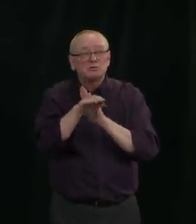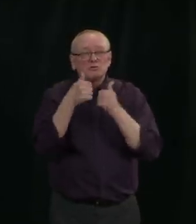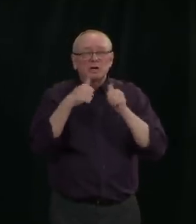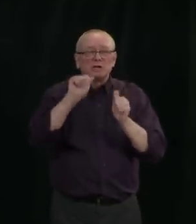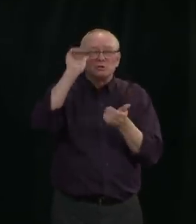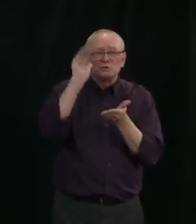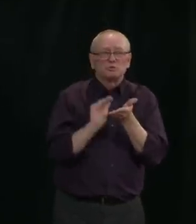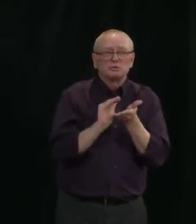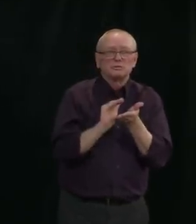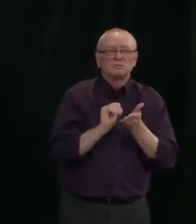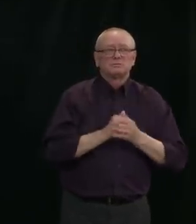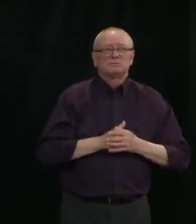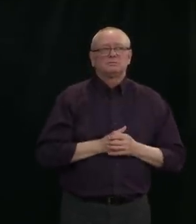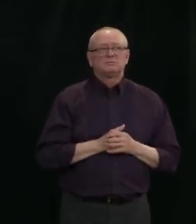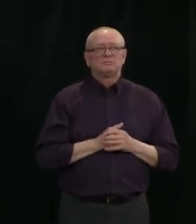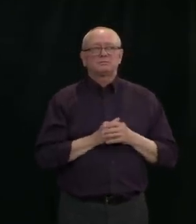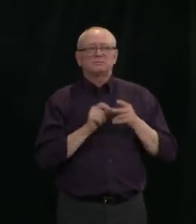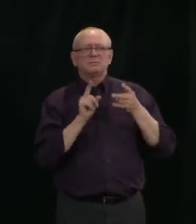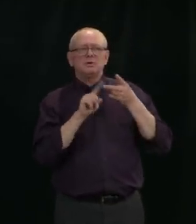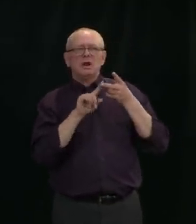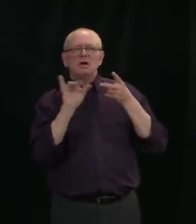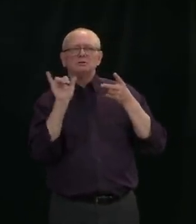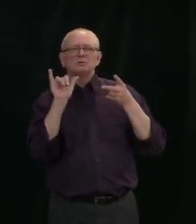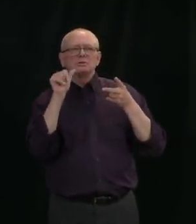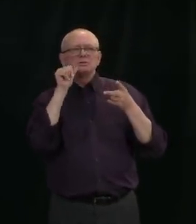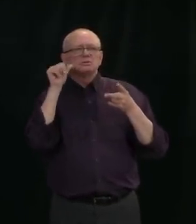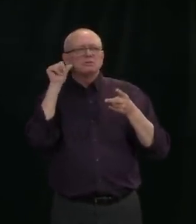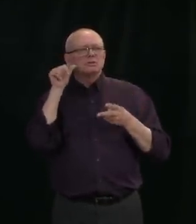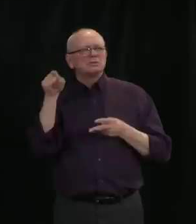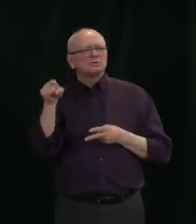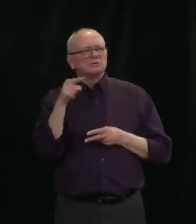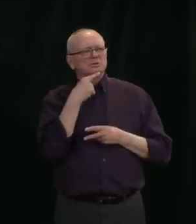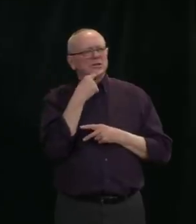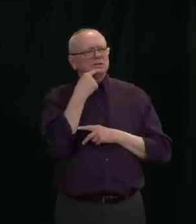confirmed cases among tests. Does that rate continue?